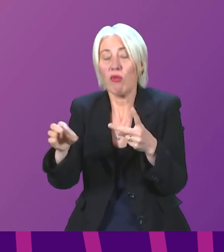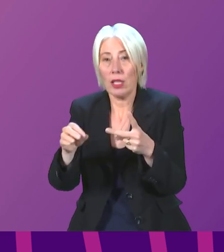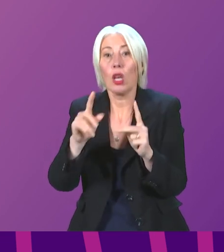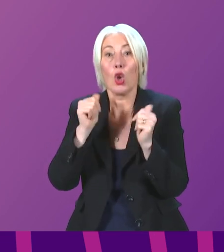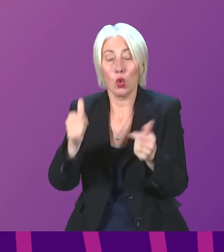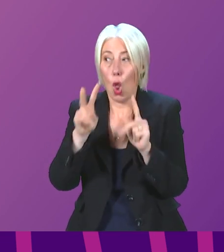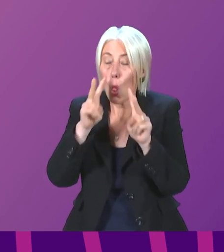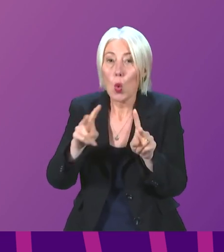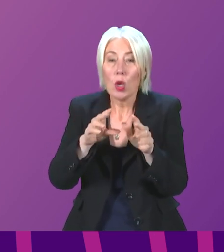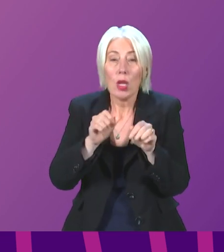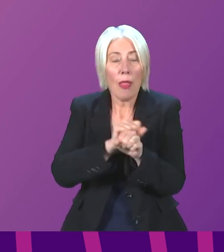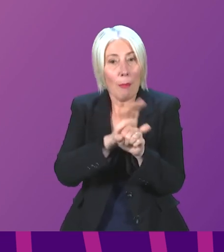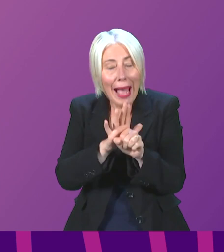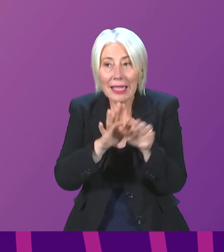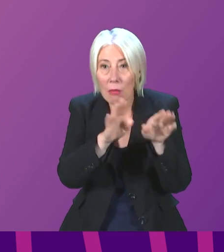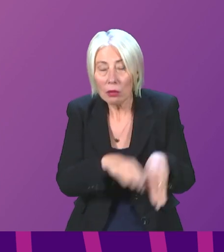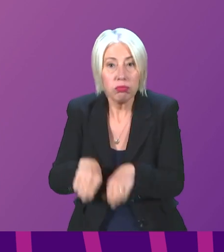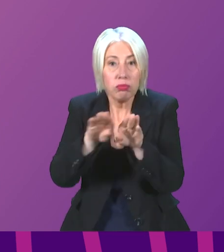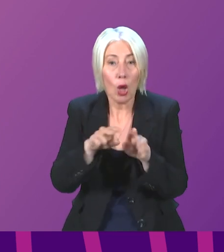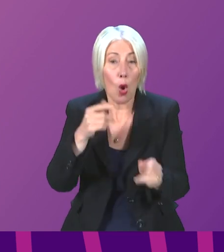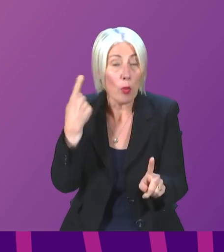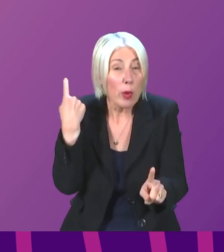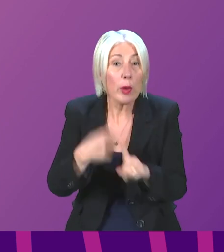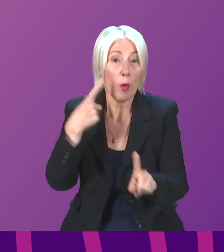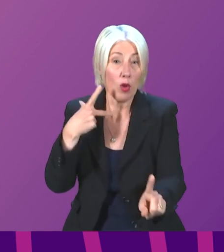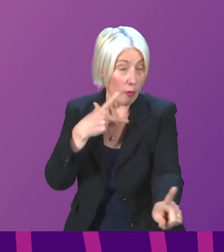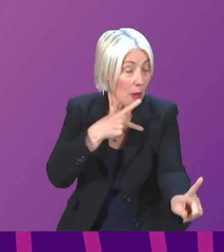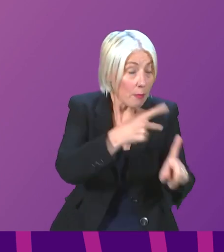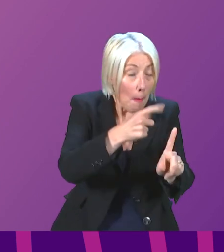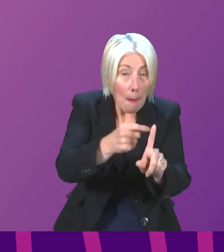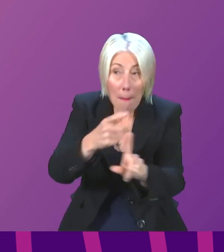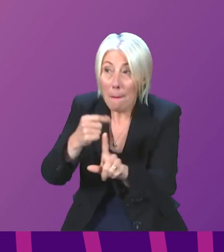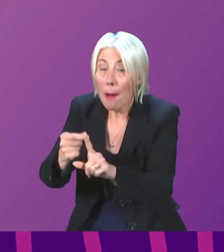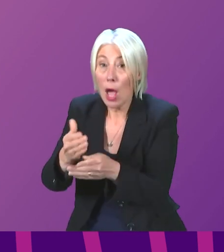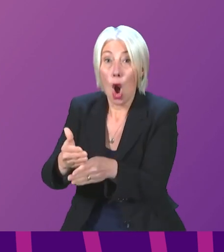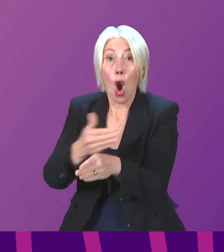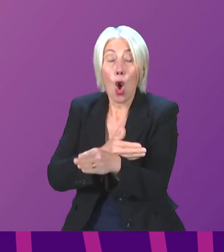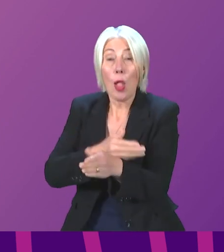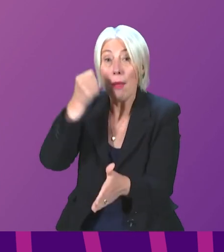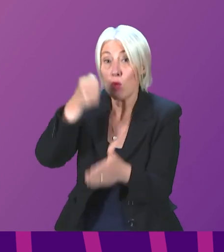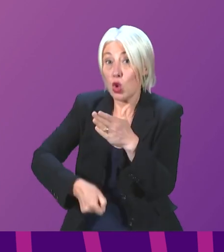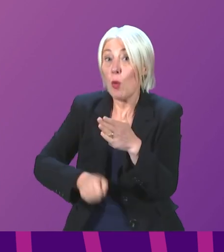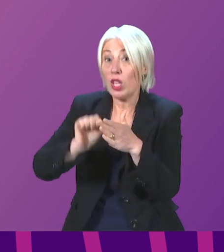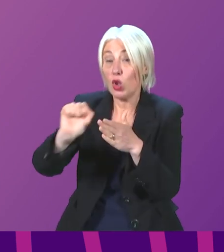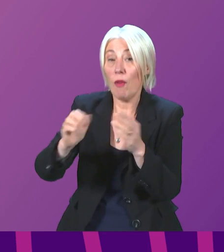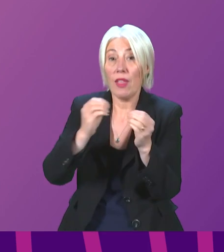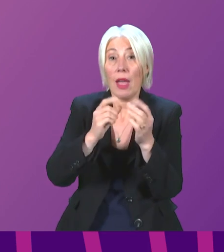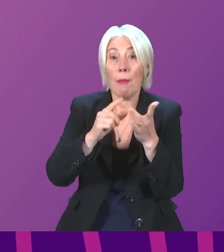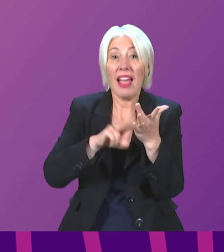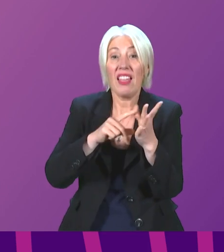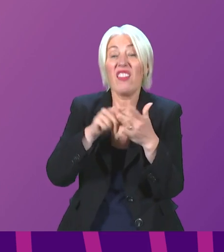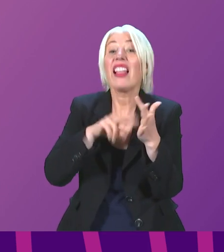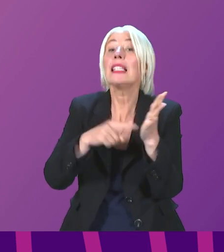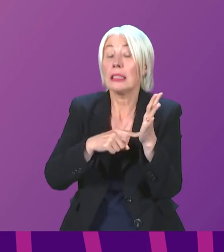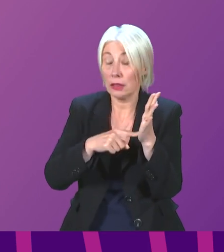as the United Kingdom, we're able to swiftly get jabs into arms. And early procurement of this bivalent vaccine is only possible because of the